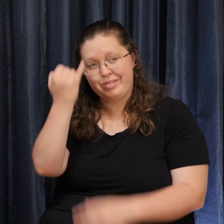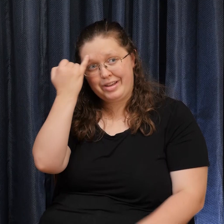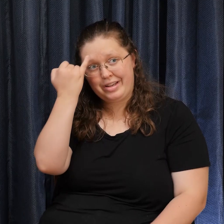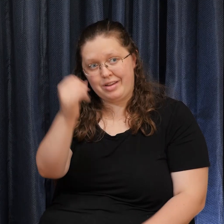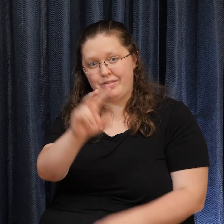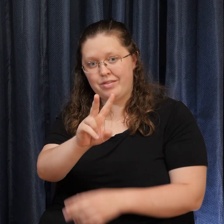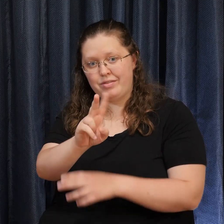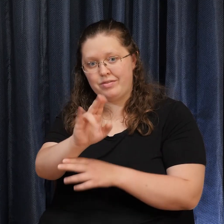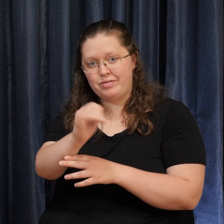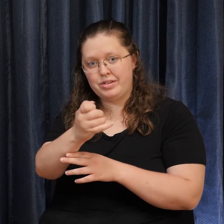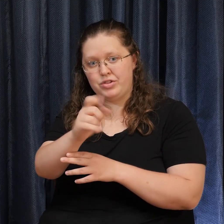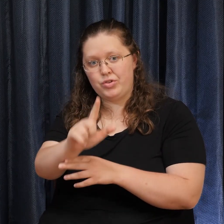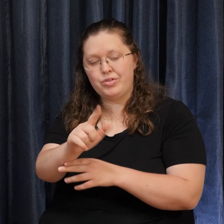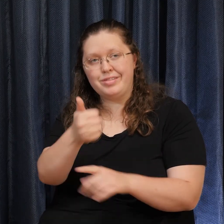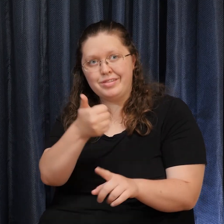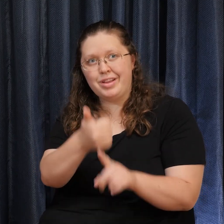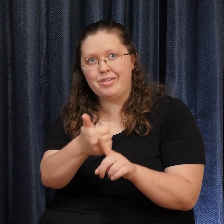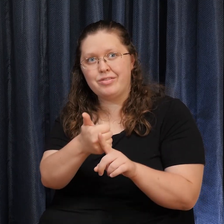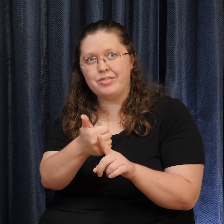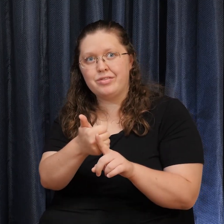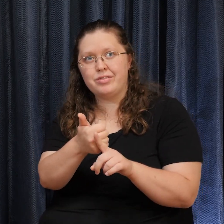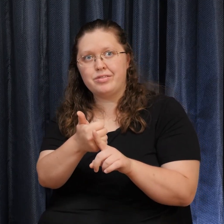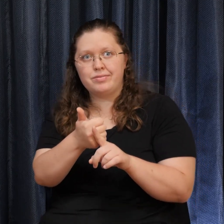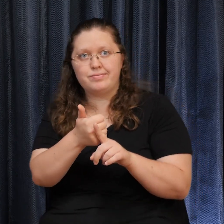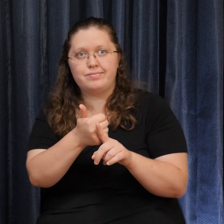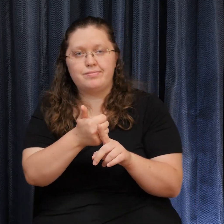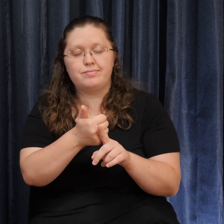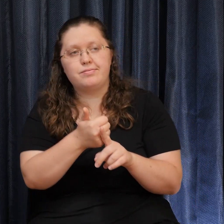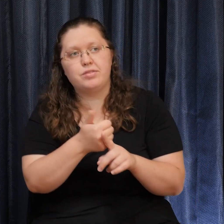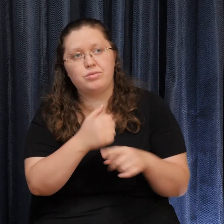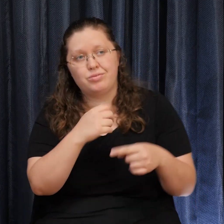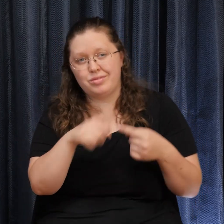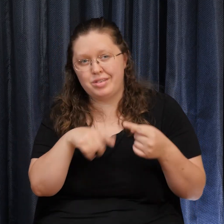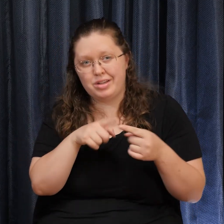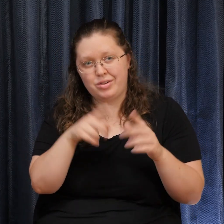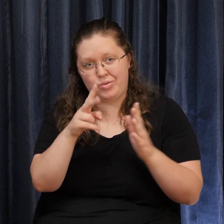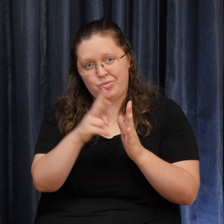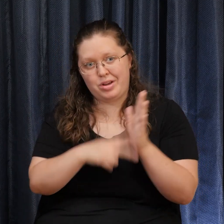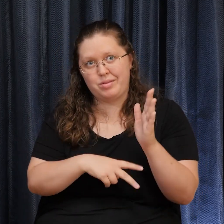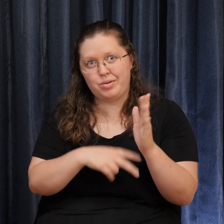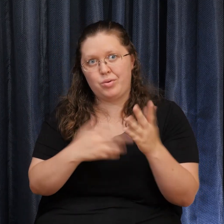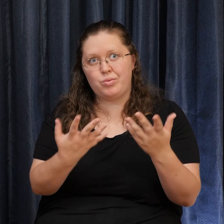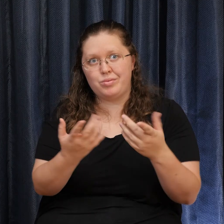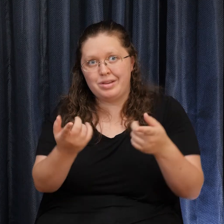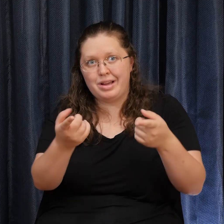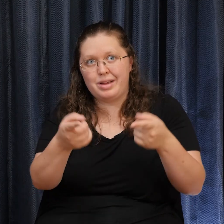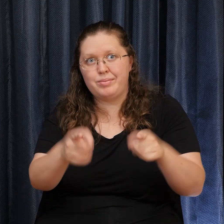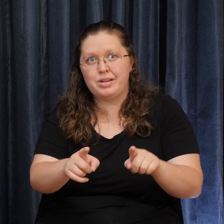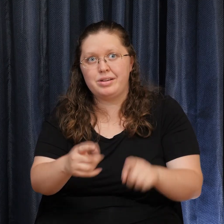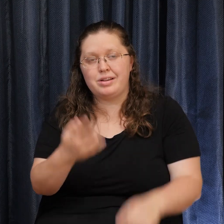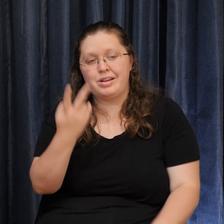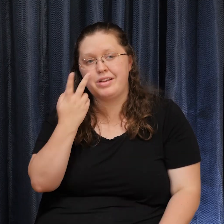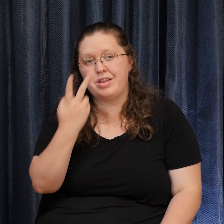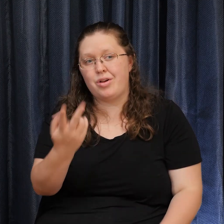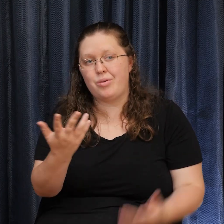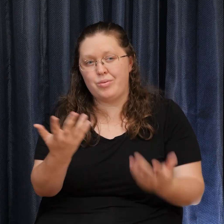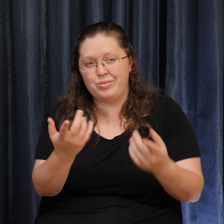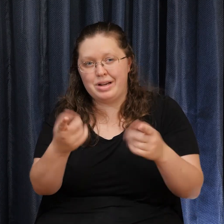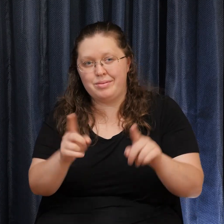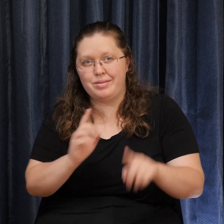that came to me When of course I read about What was going on And saw much of What was happening In our country When I